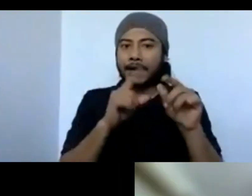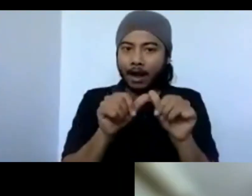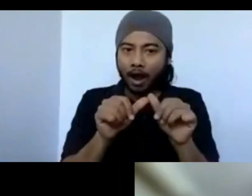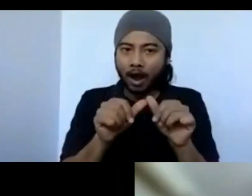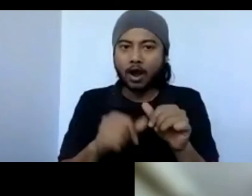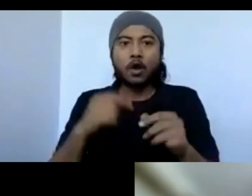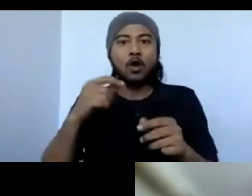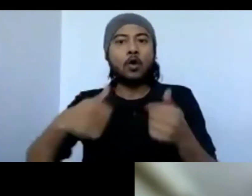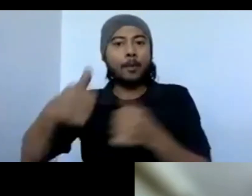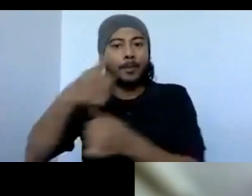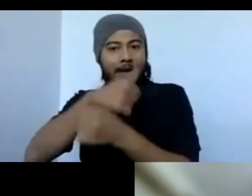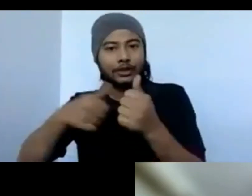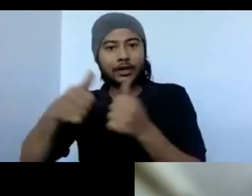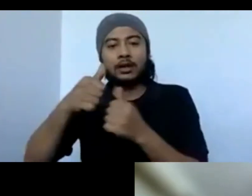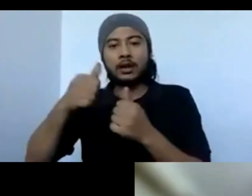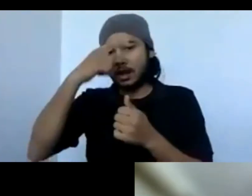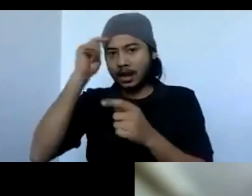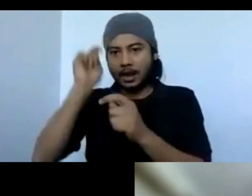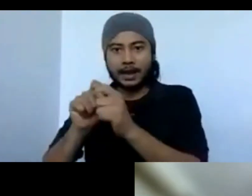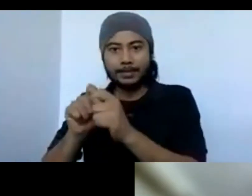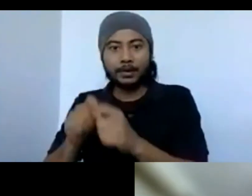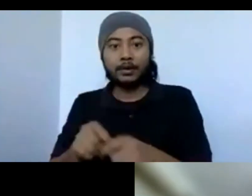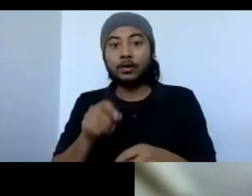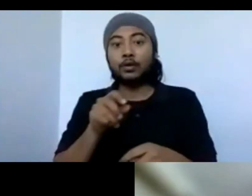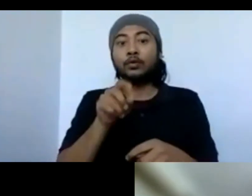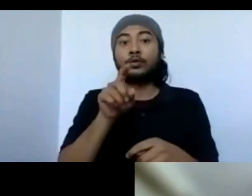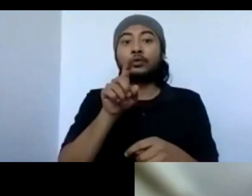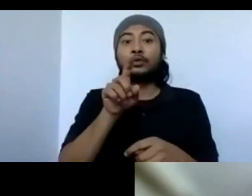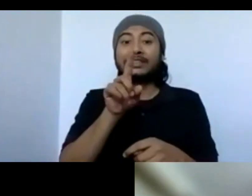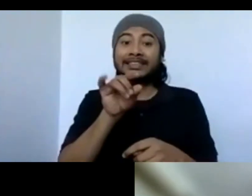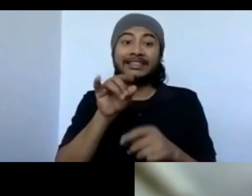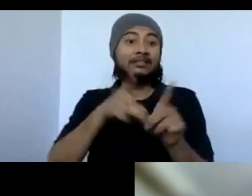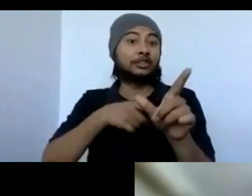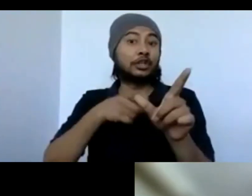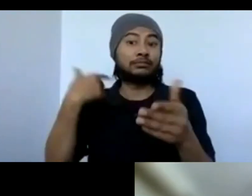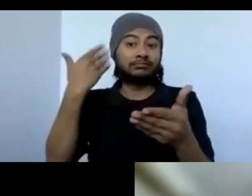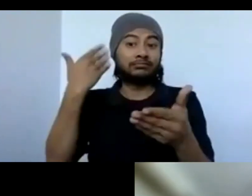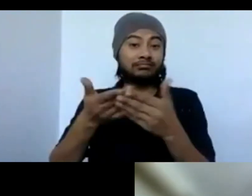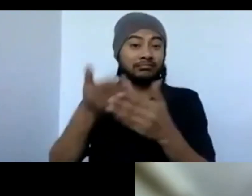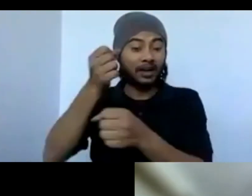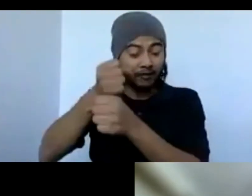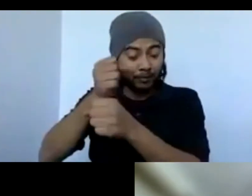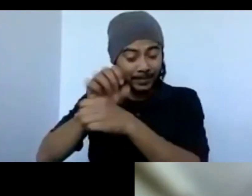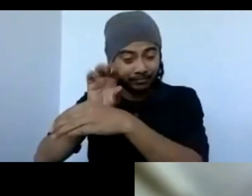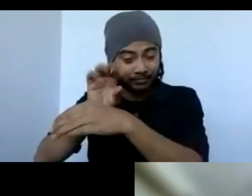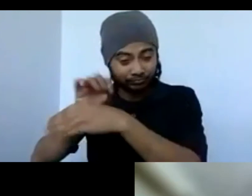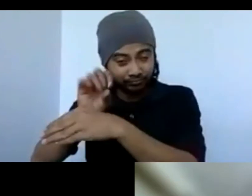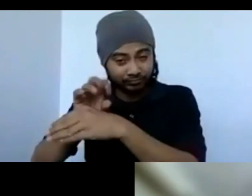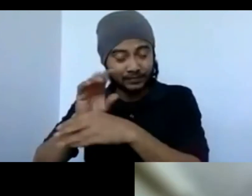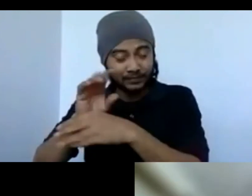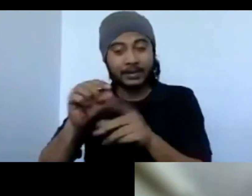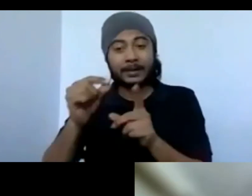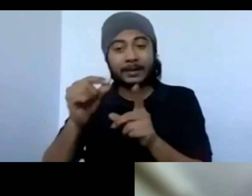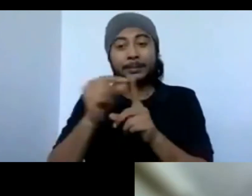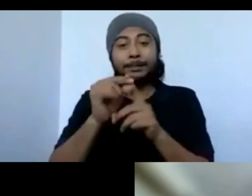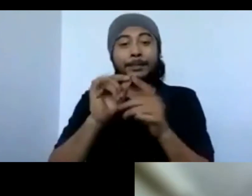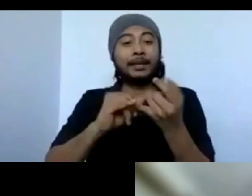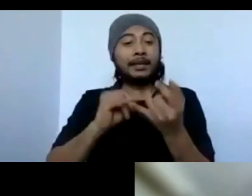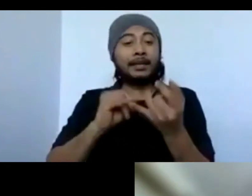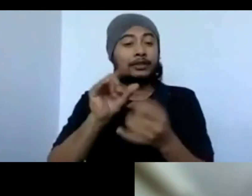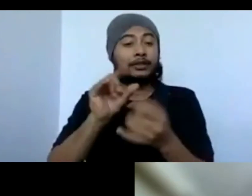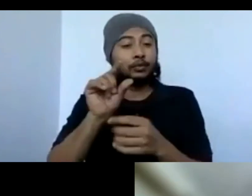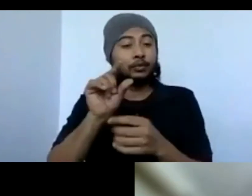He has 16 plus years of experience in advising government, PSUs, BU heads, CXOs,